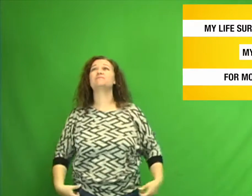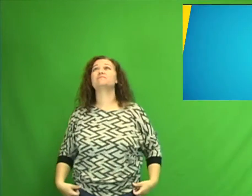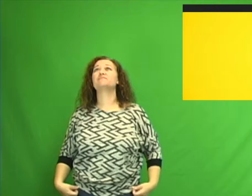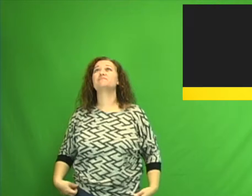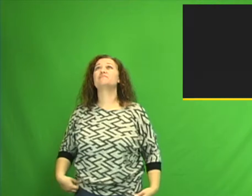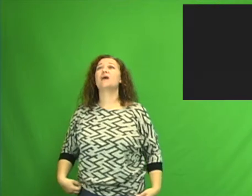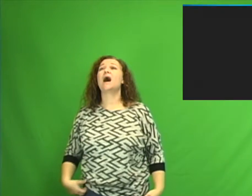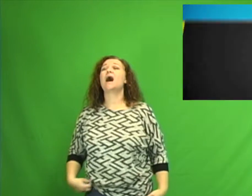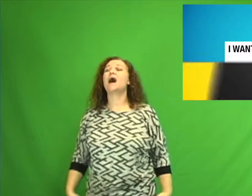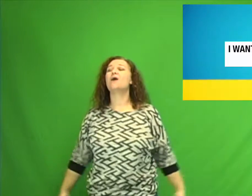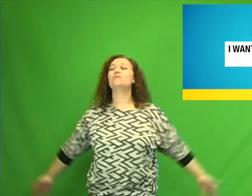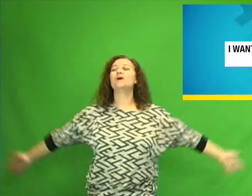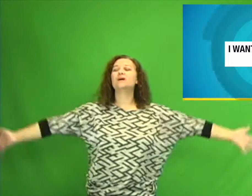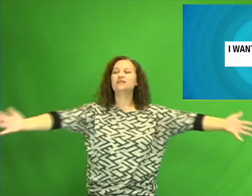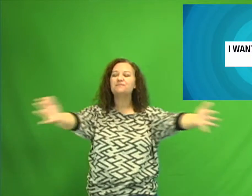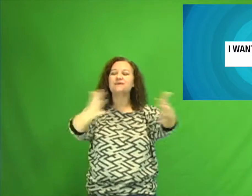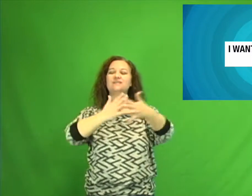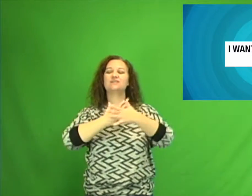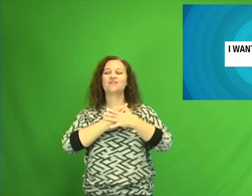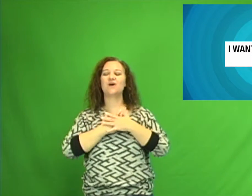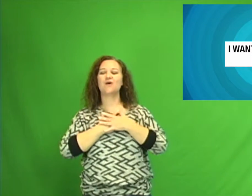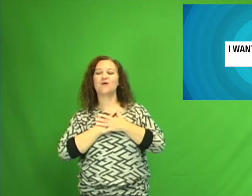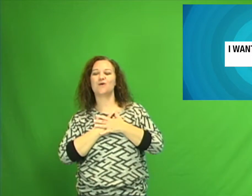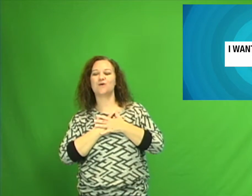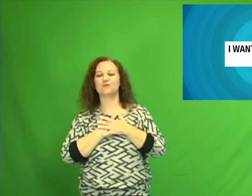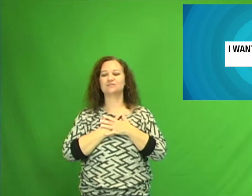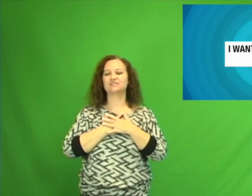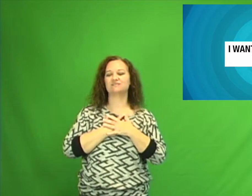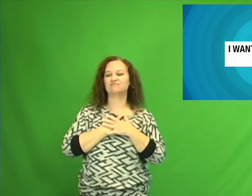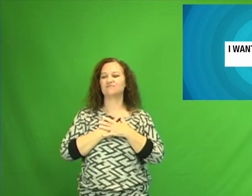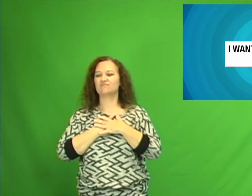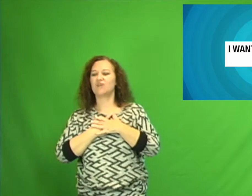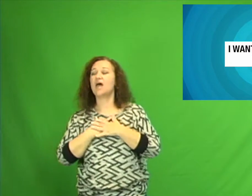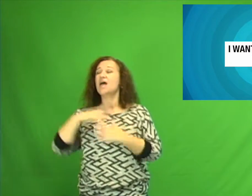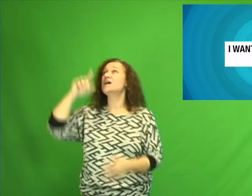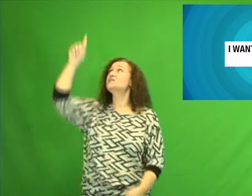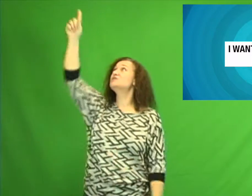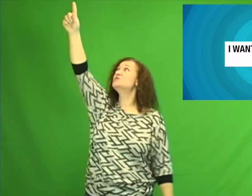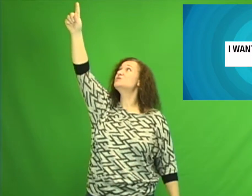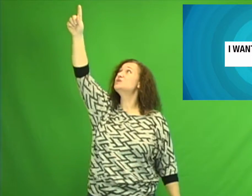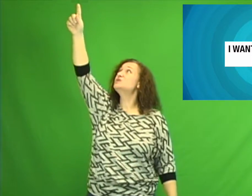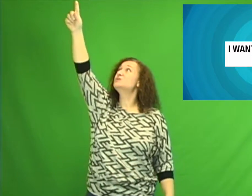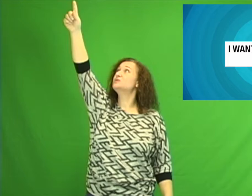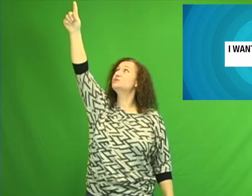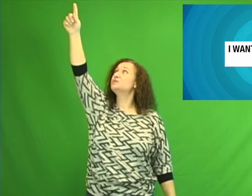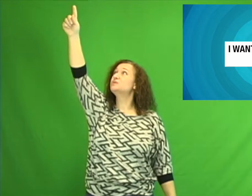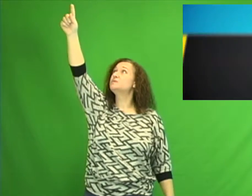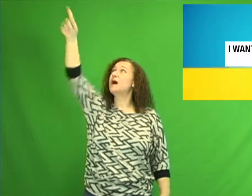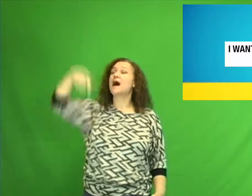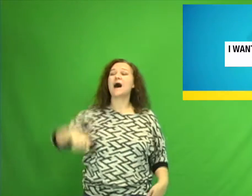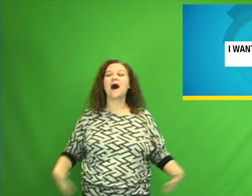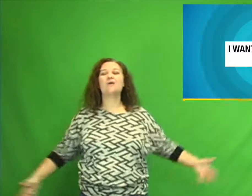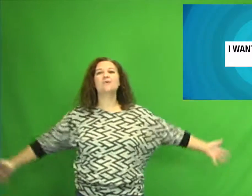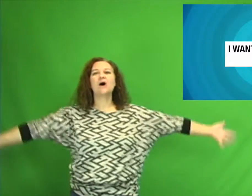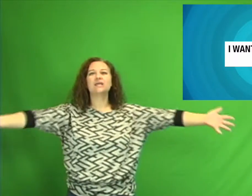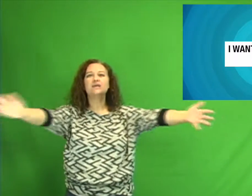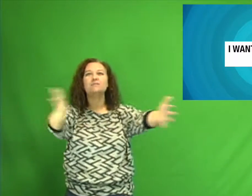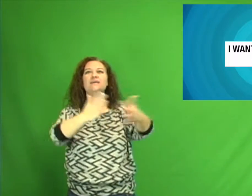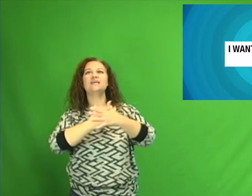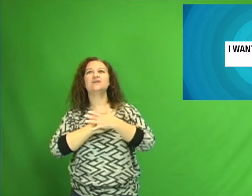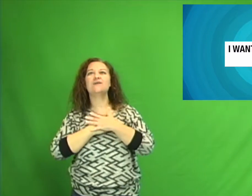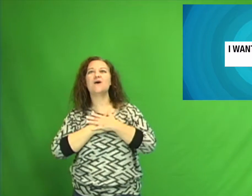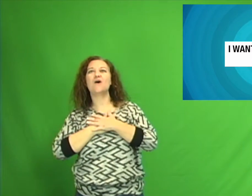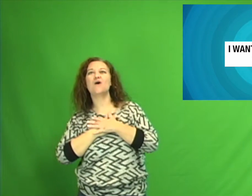I want to be close to you I